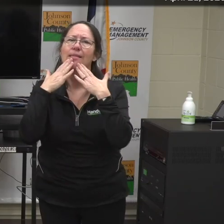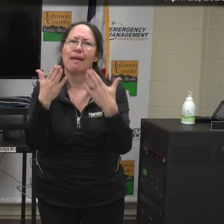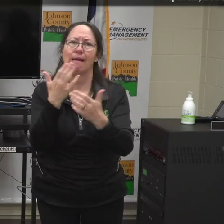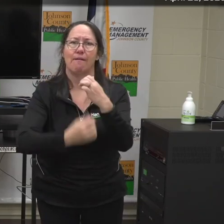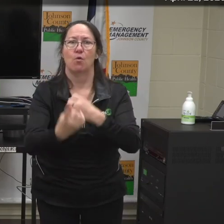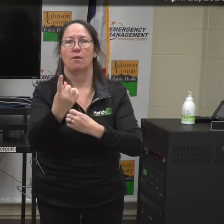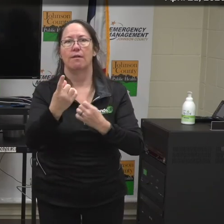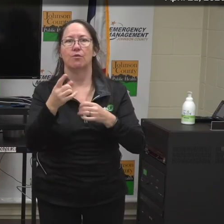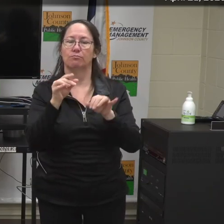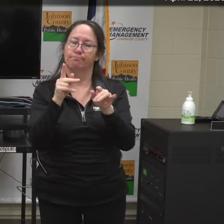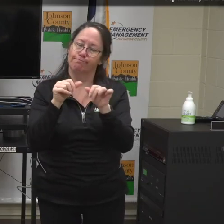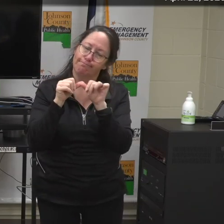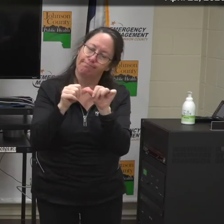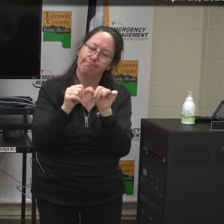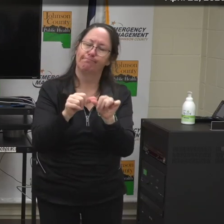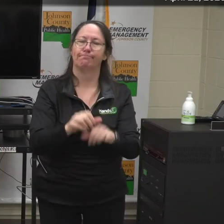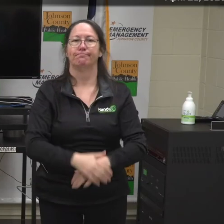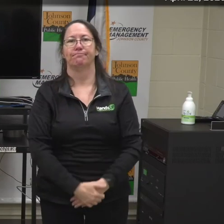everyone.